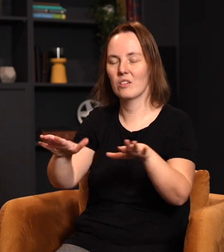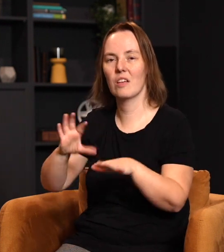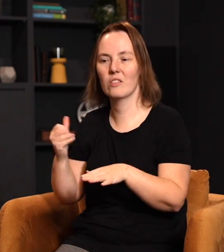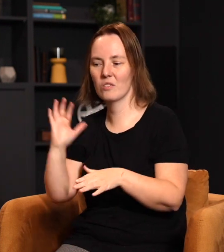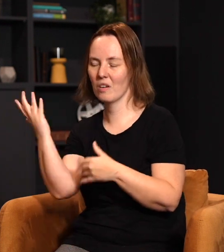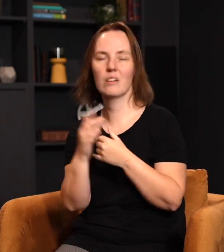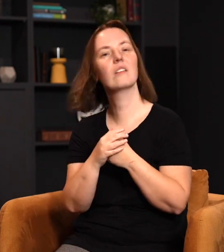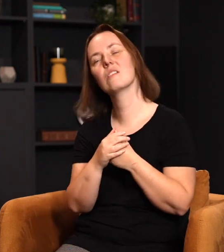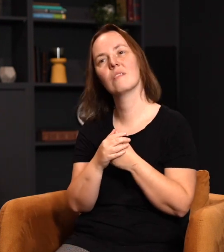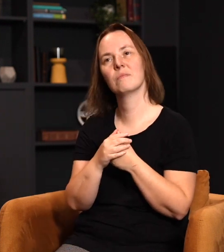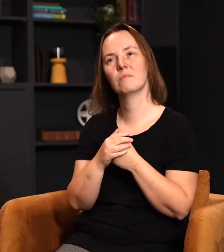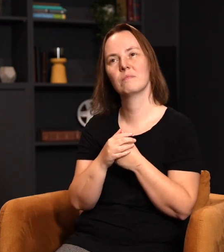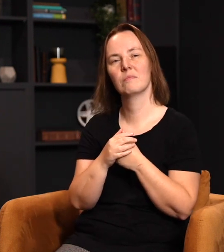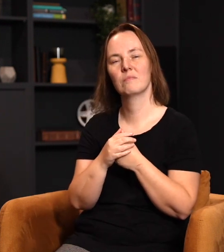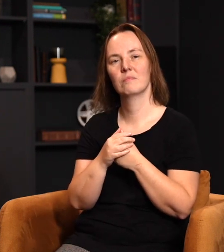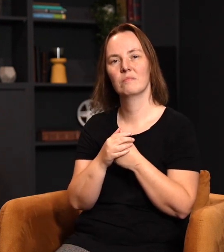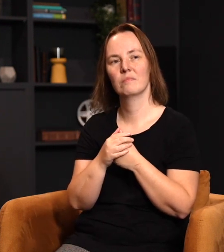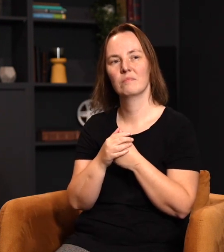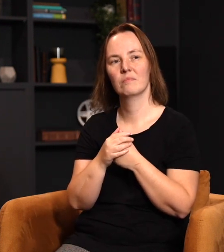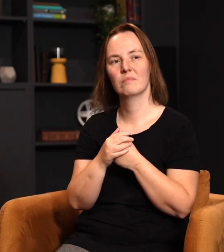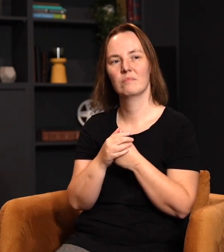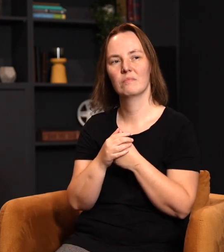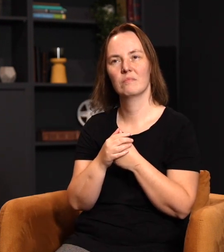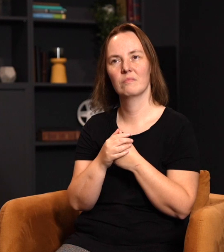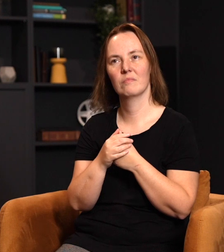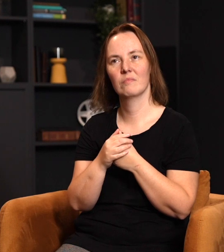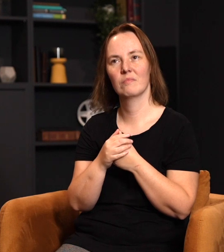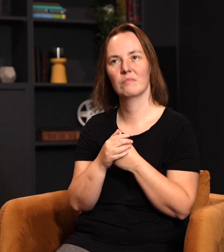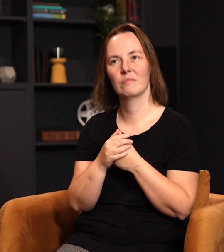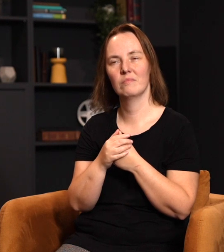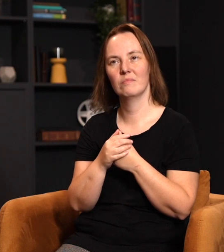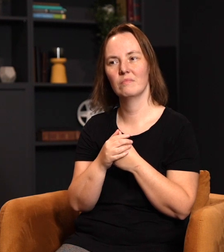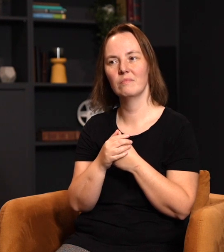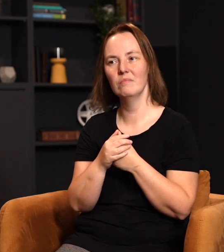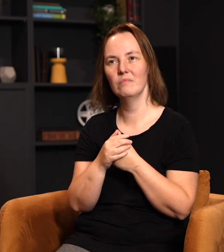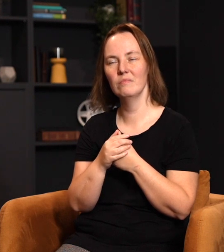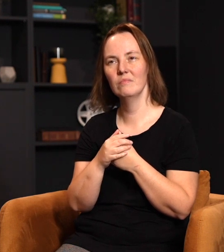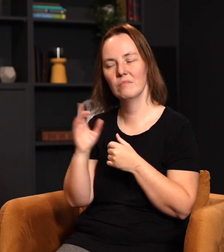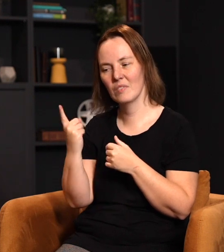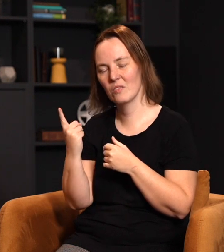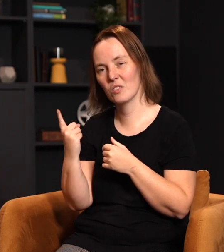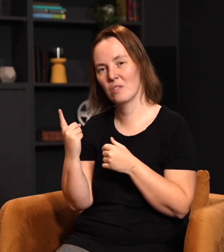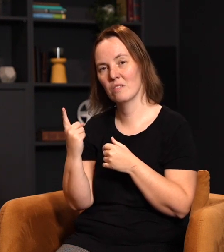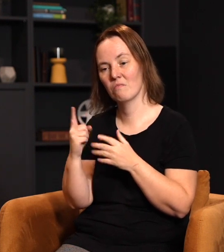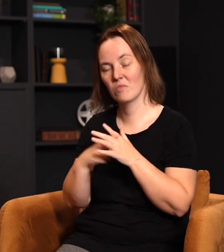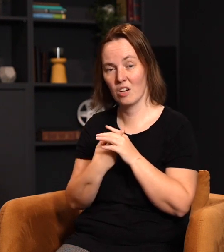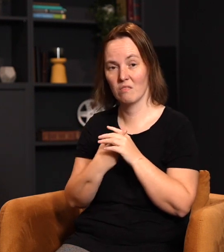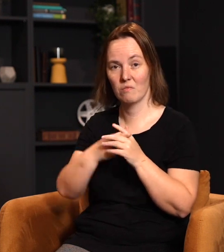others around us. Let me just give you a conclusion, a couple practical ways that we can bless our city. The first one I would suggest, very simple, is begin with your